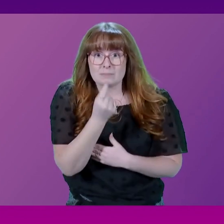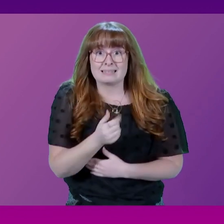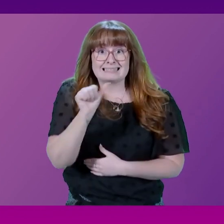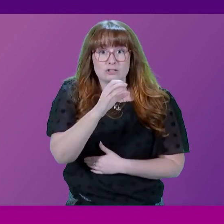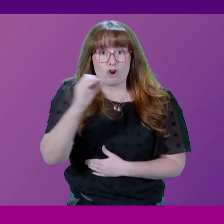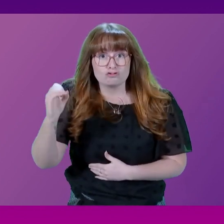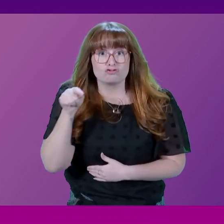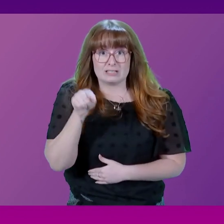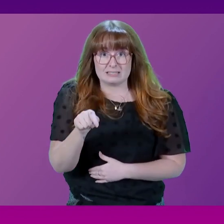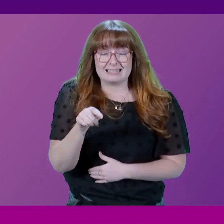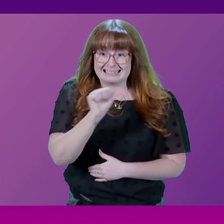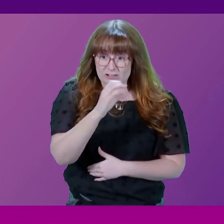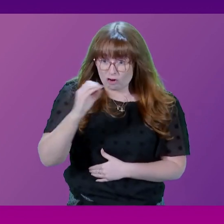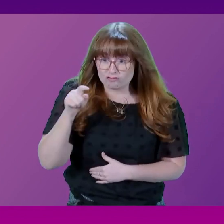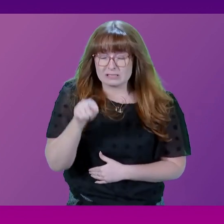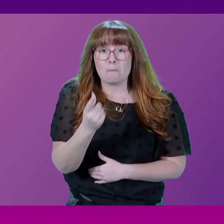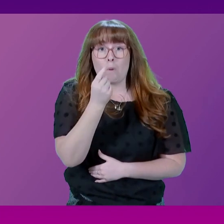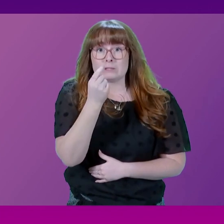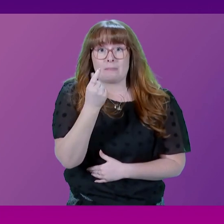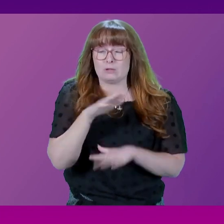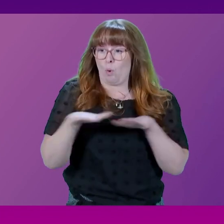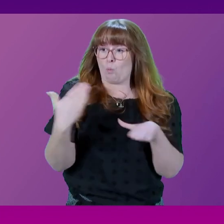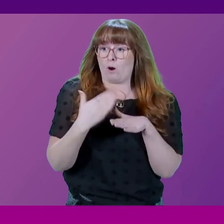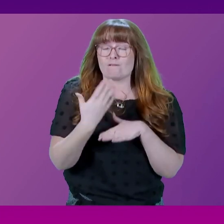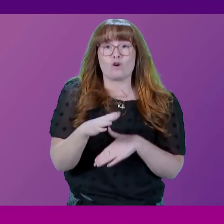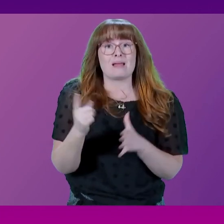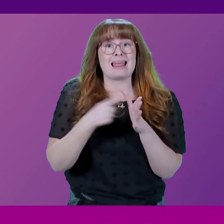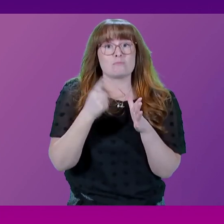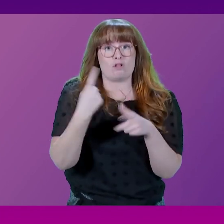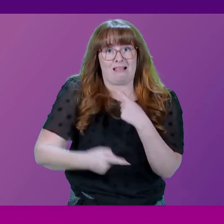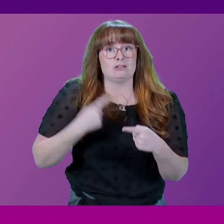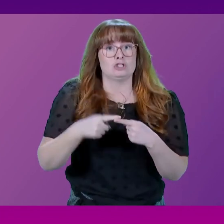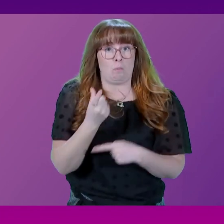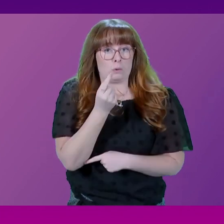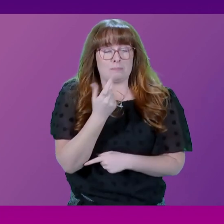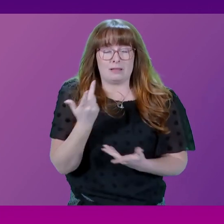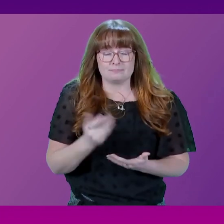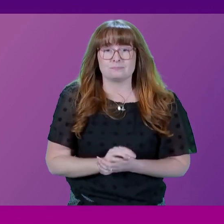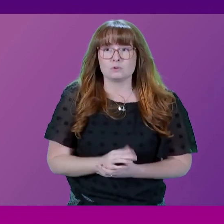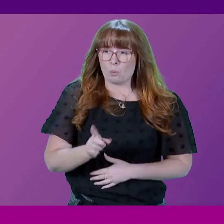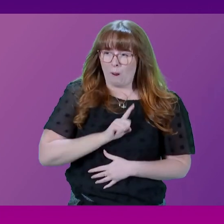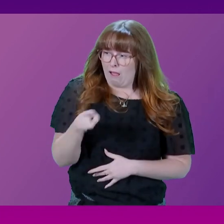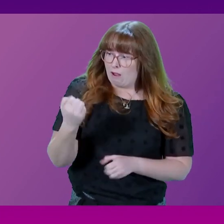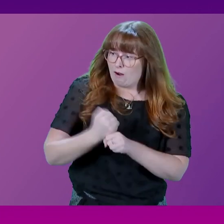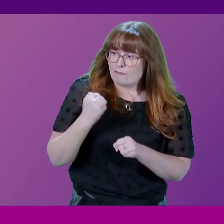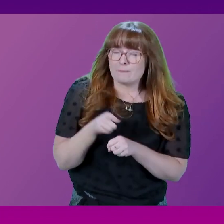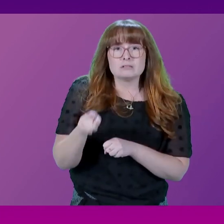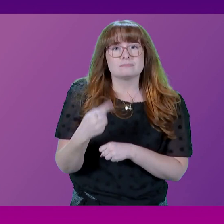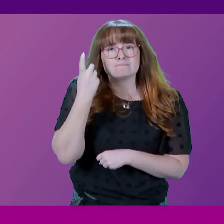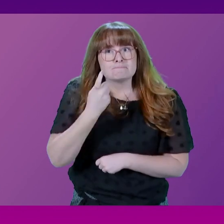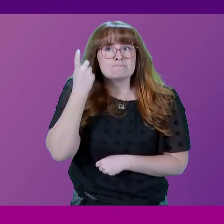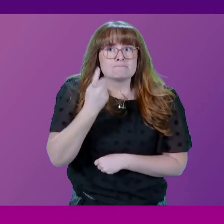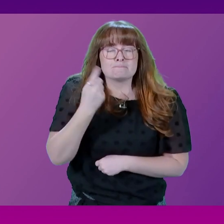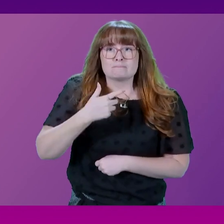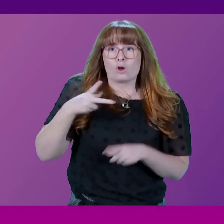600, 600, 600 could be off our streets by April next year. So why is the government even considering